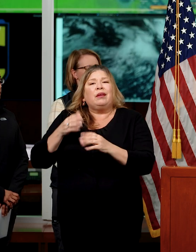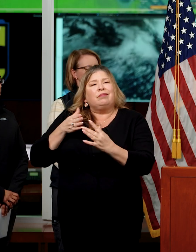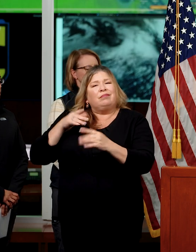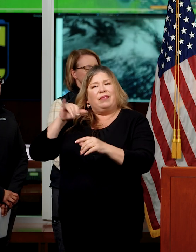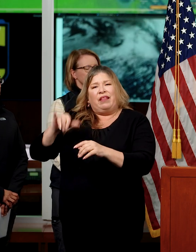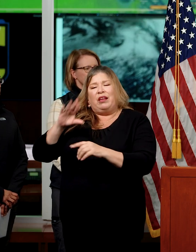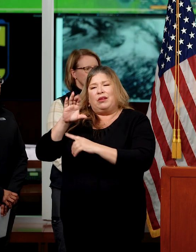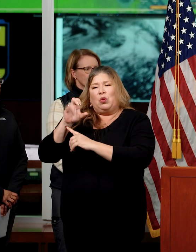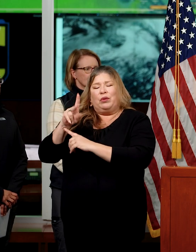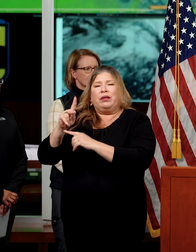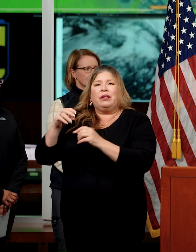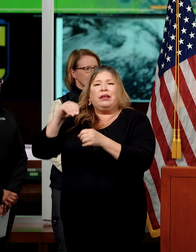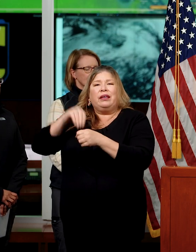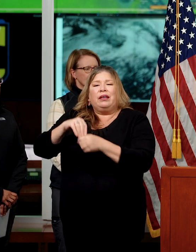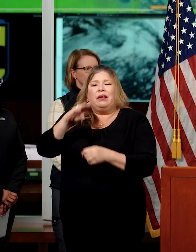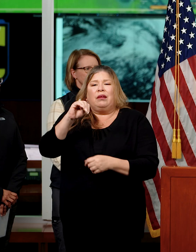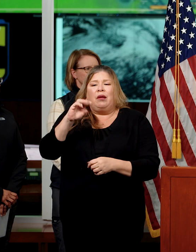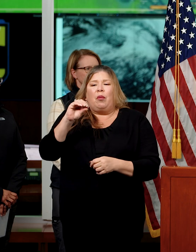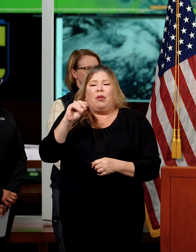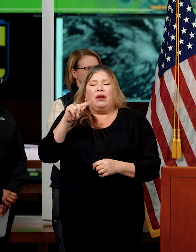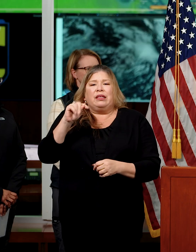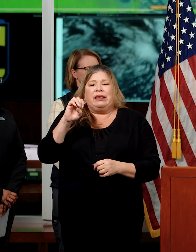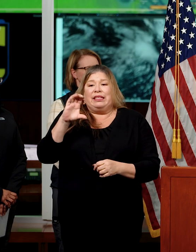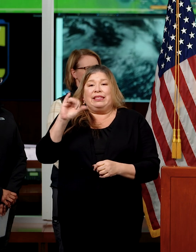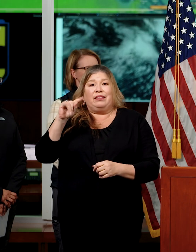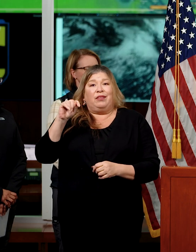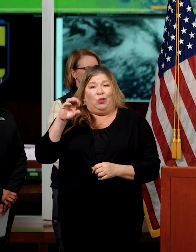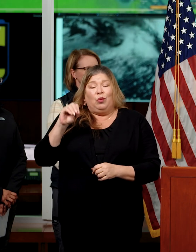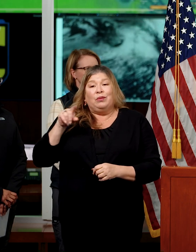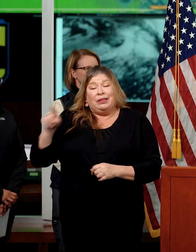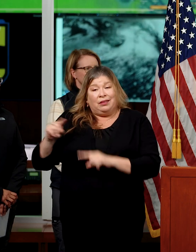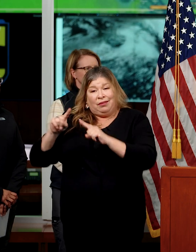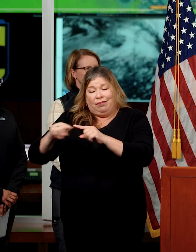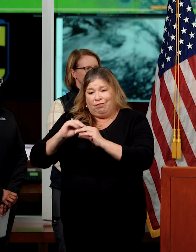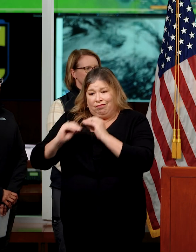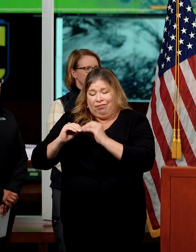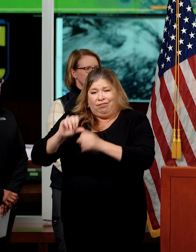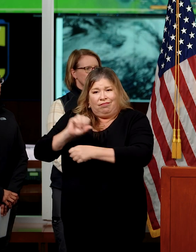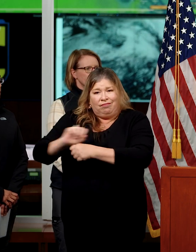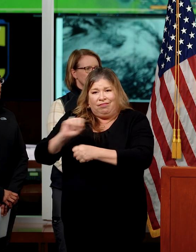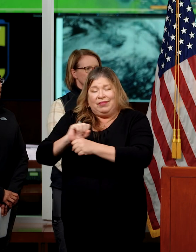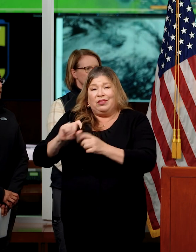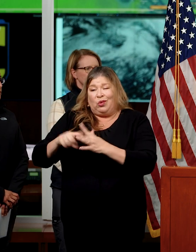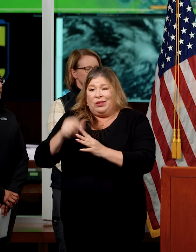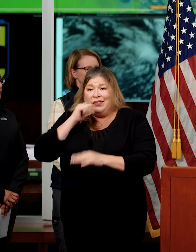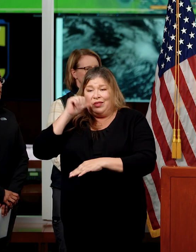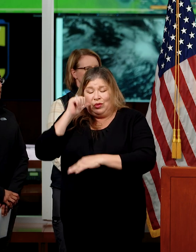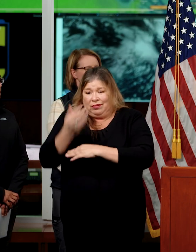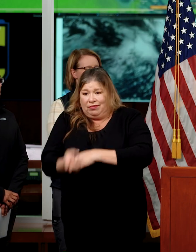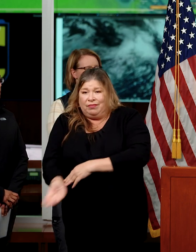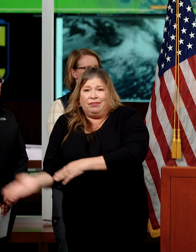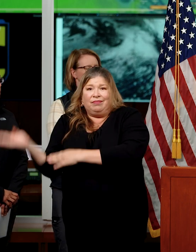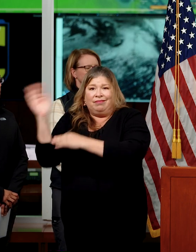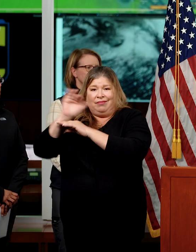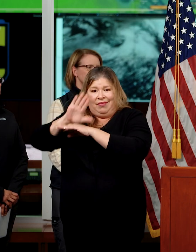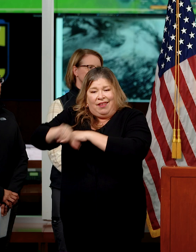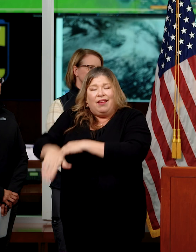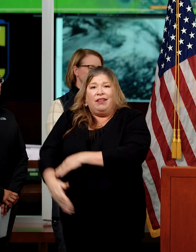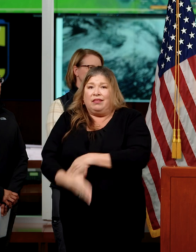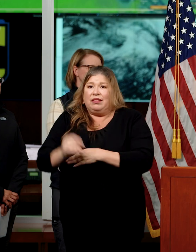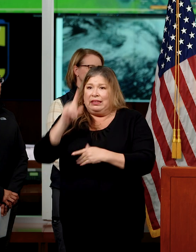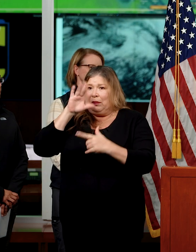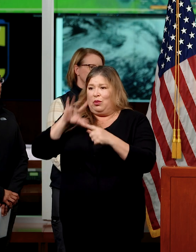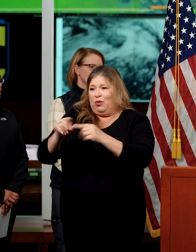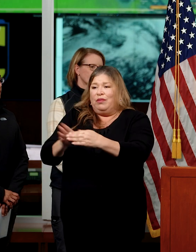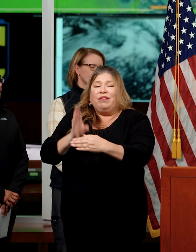debris basin in Montecito. They began operations early yesterday. They worked through the night, and they expect to conclude